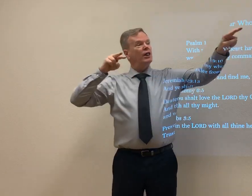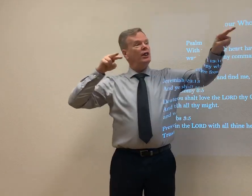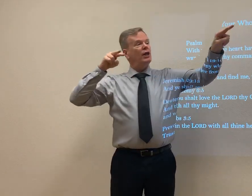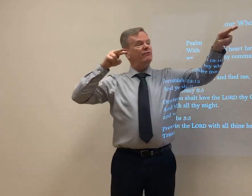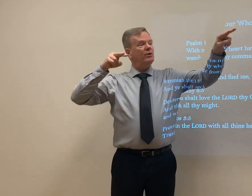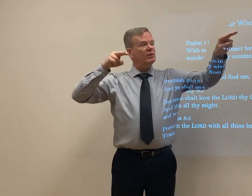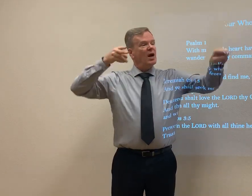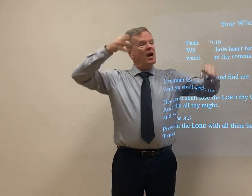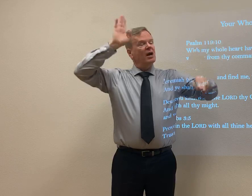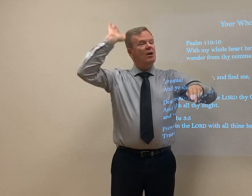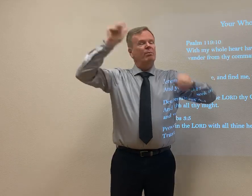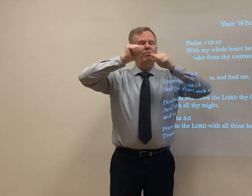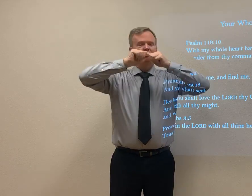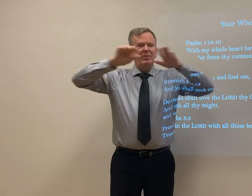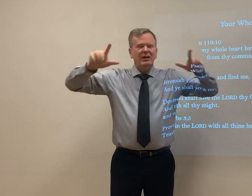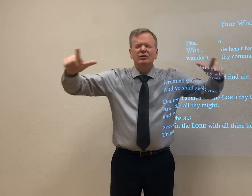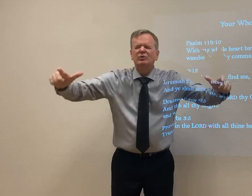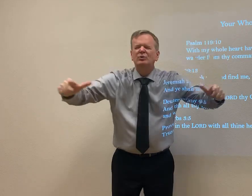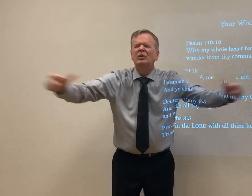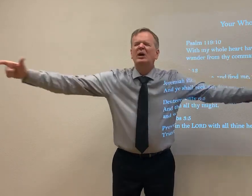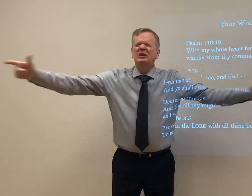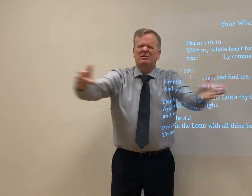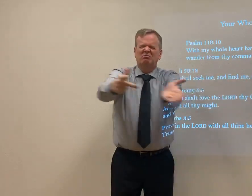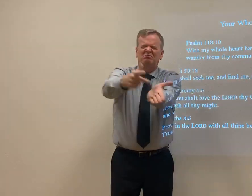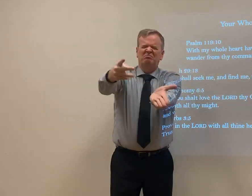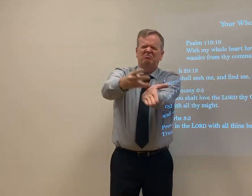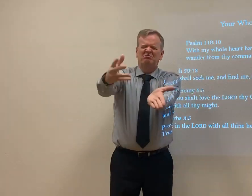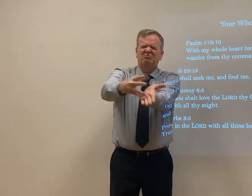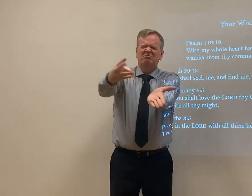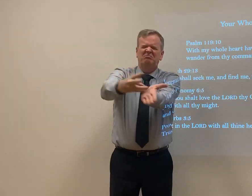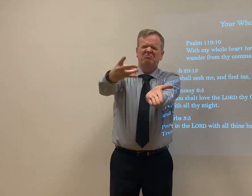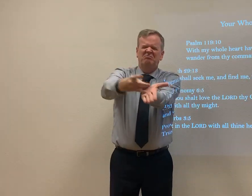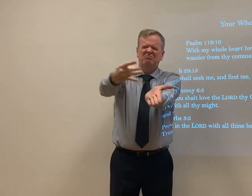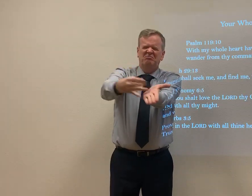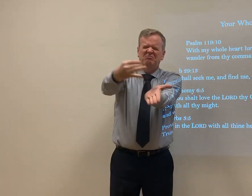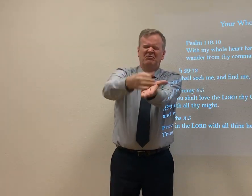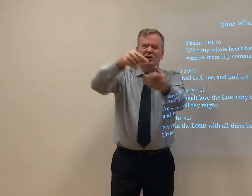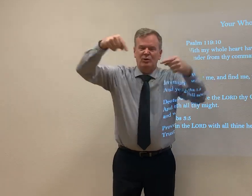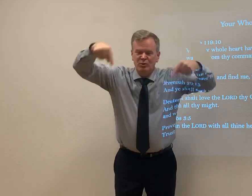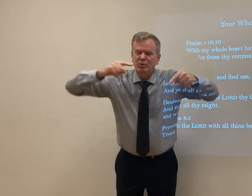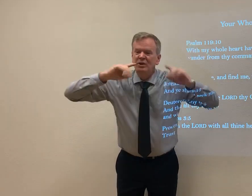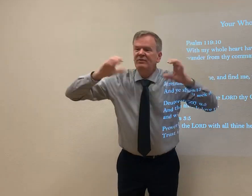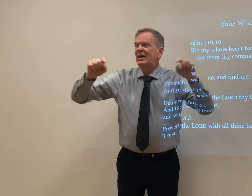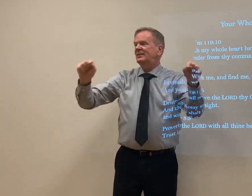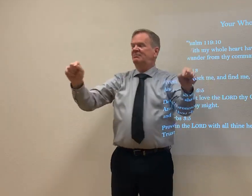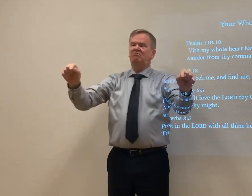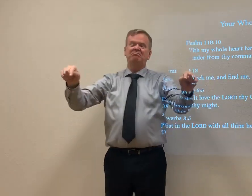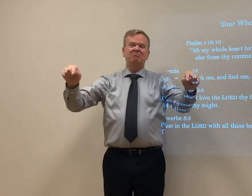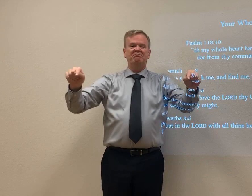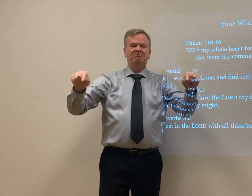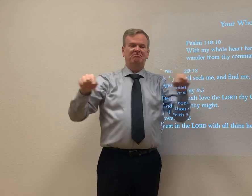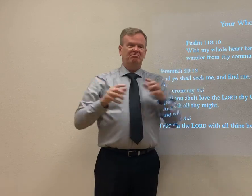I'm looking forward to what God is going to do. Some great blessings. Quadruple, however many much more